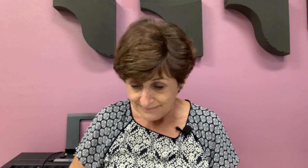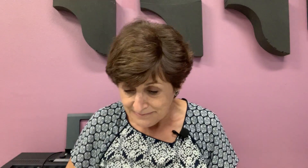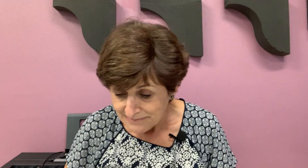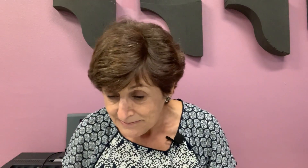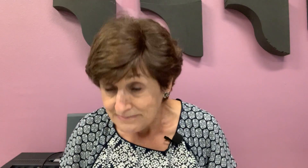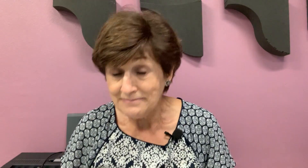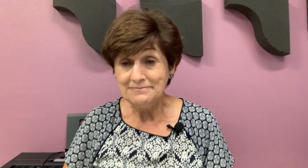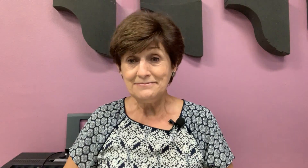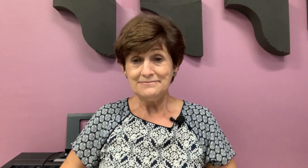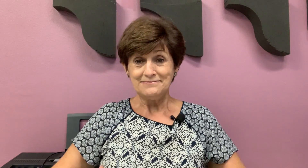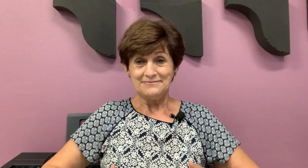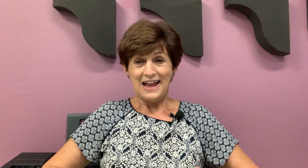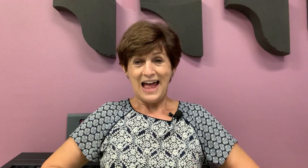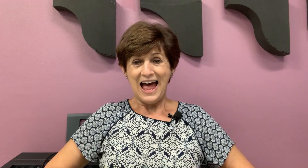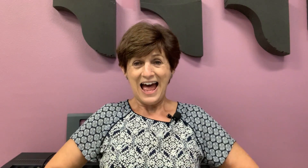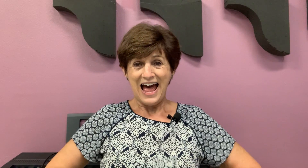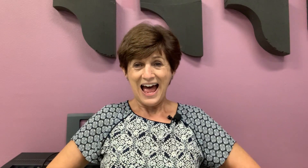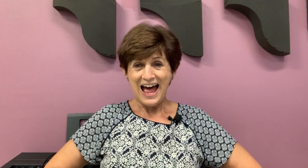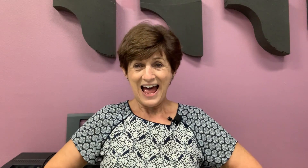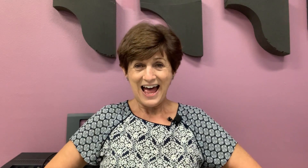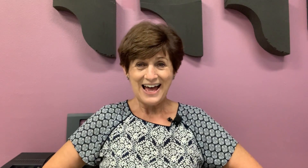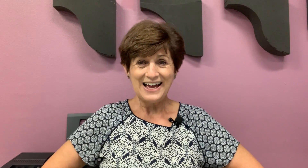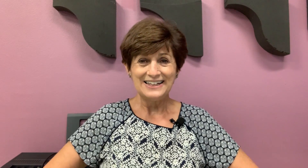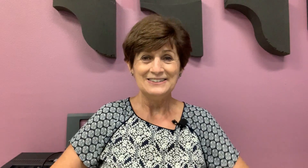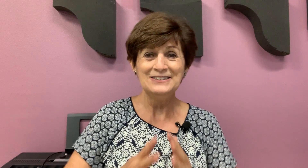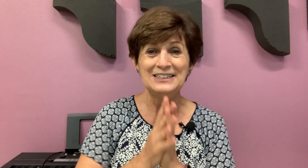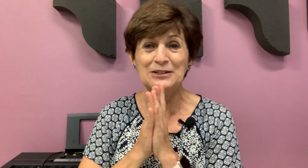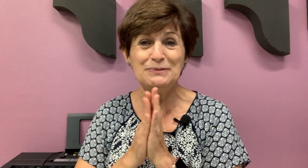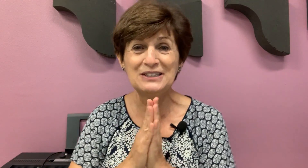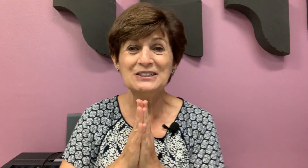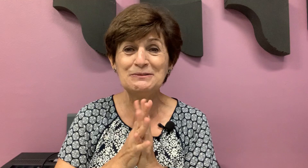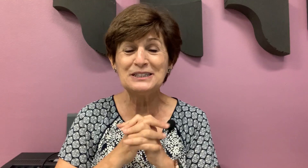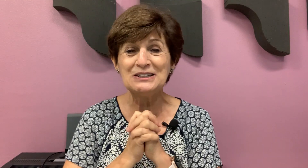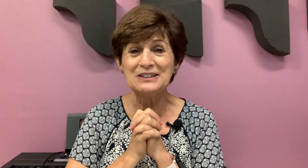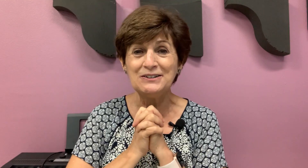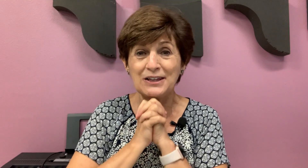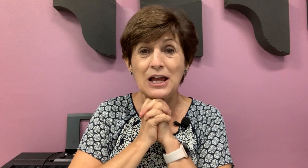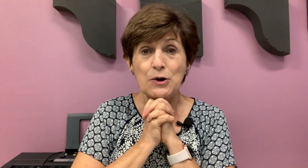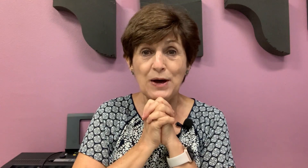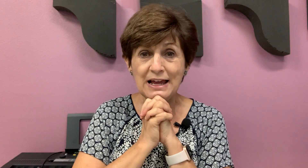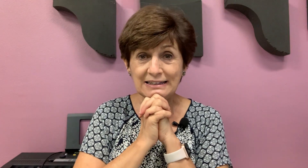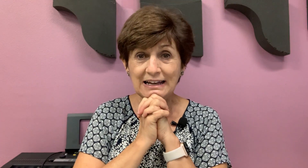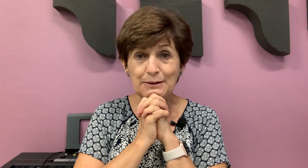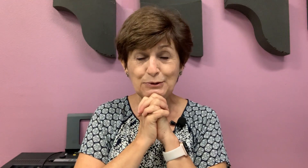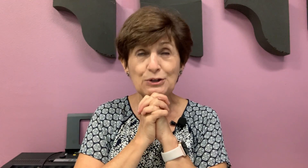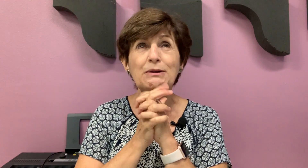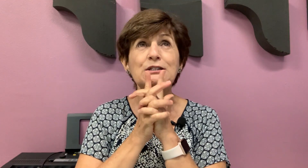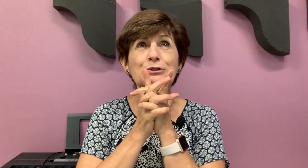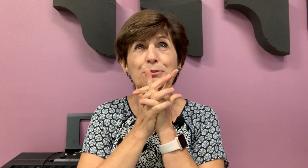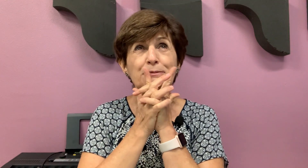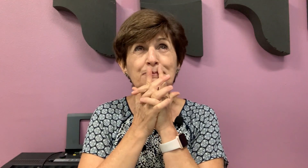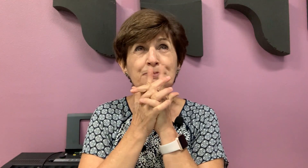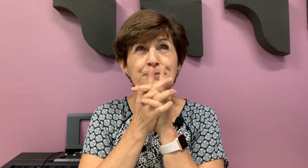Mmm, mmm, ah, the soup is going to be so good. What else can I put on my soup? Mmm,